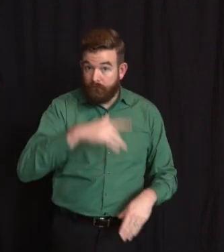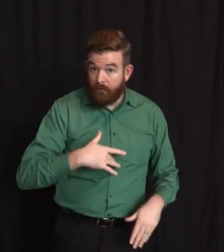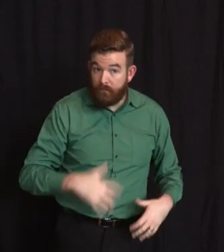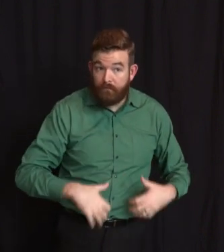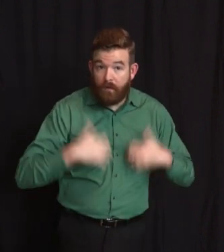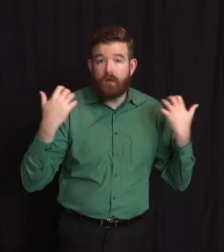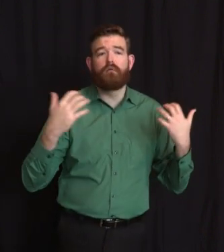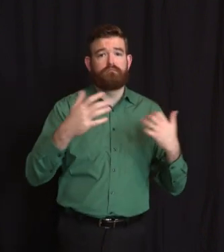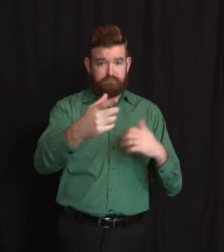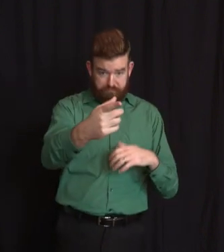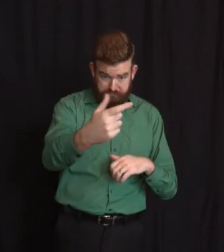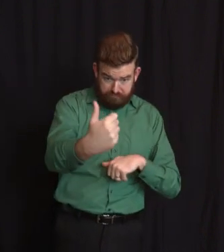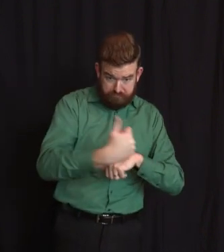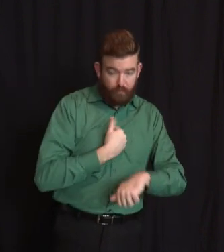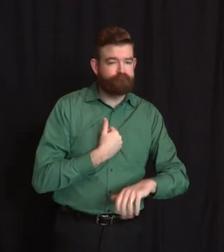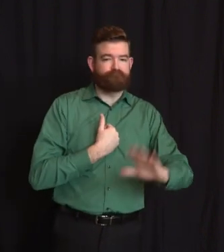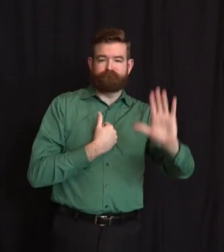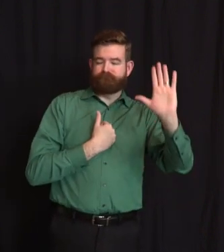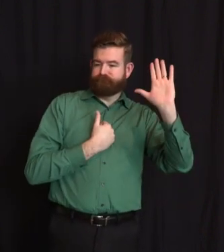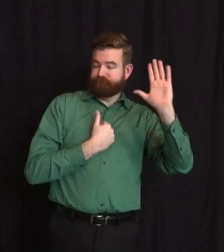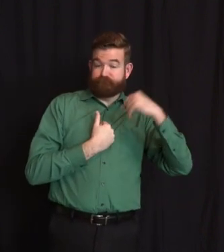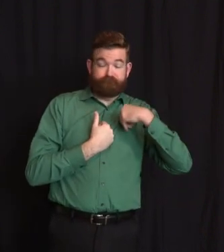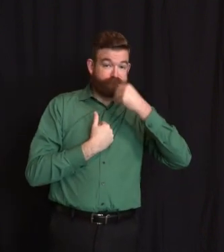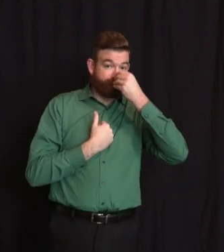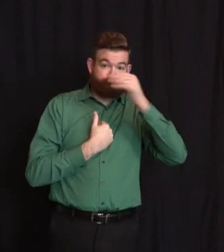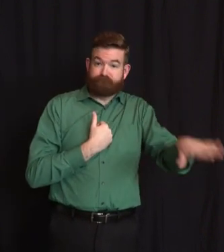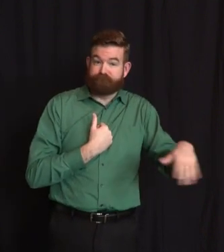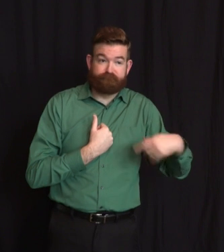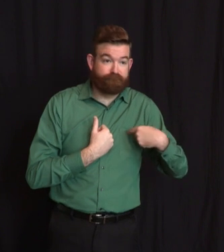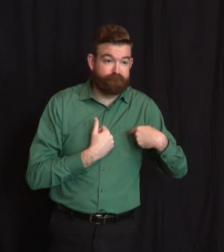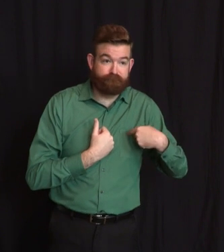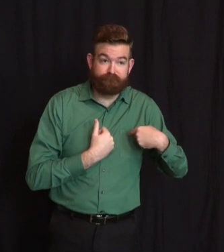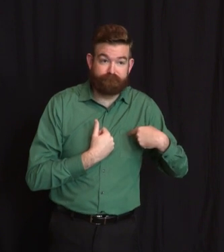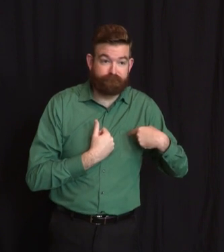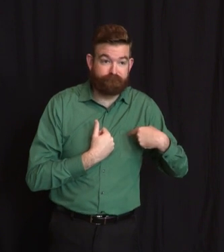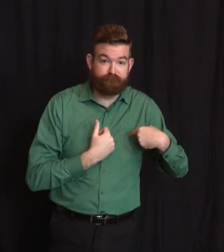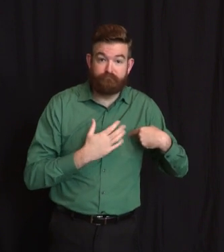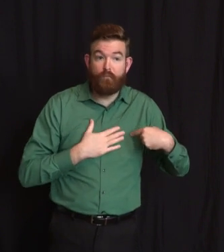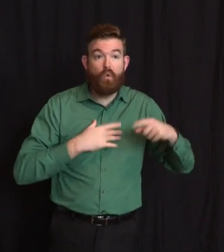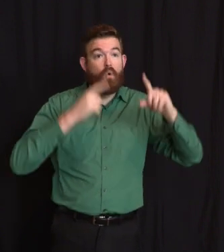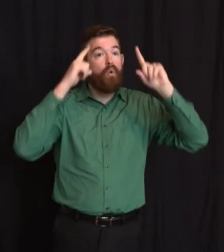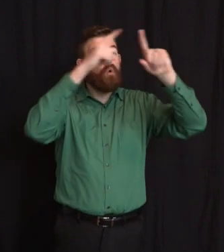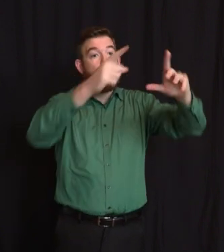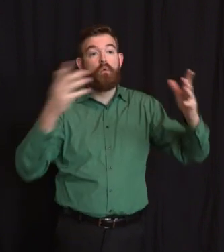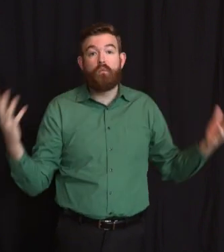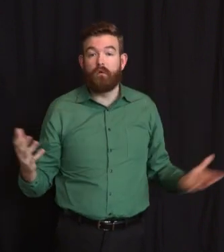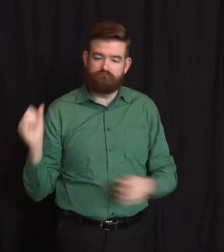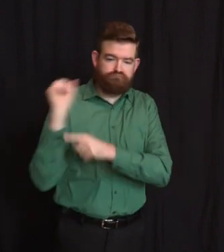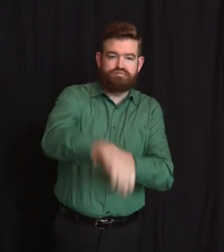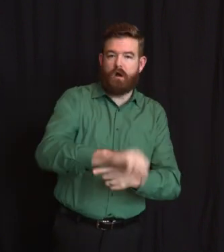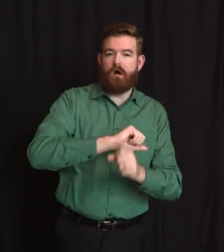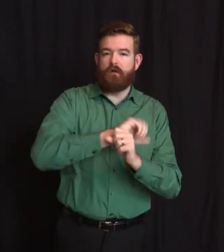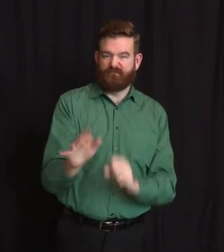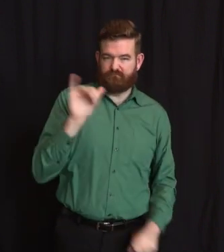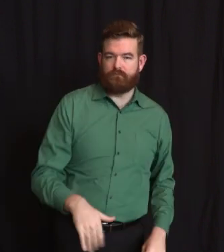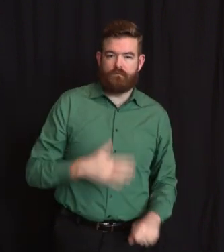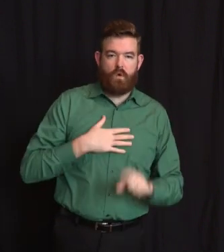entire focus is on defeating this virus and getting our state back to where we can responsibly